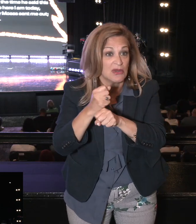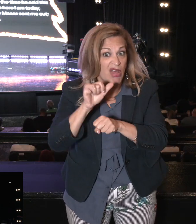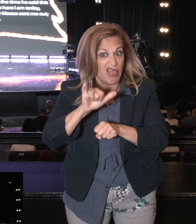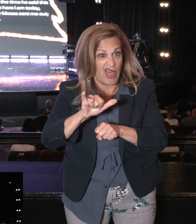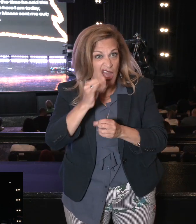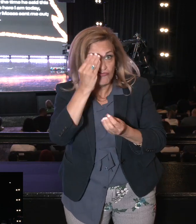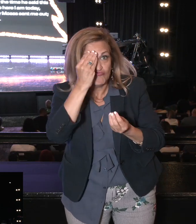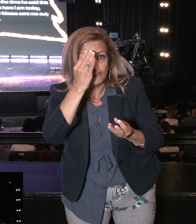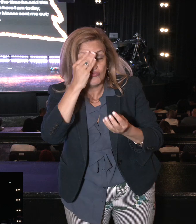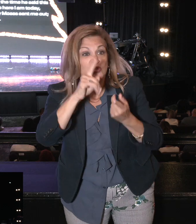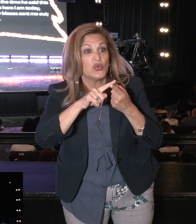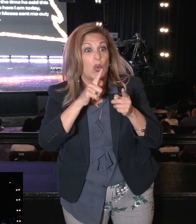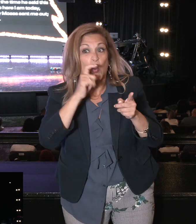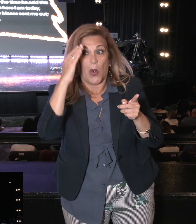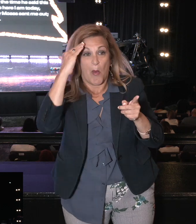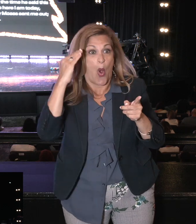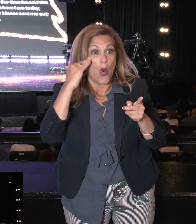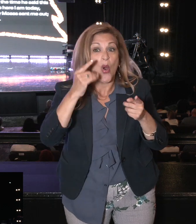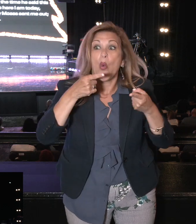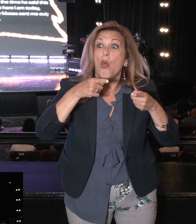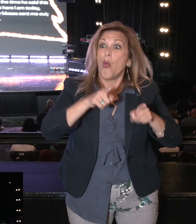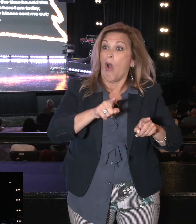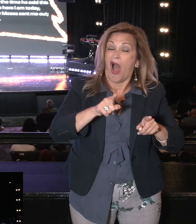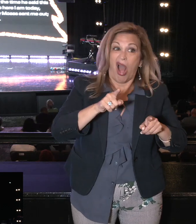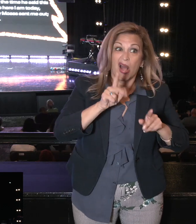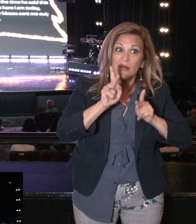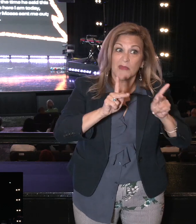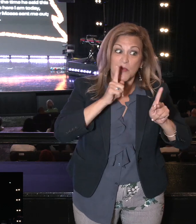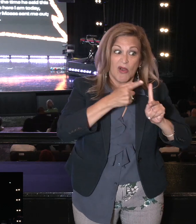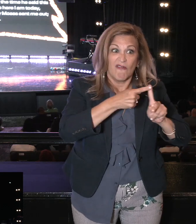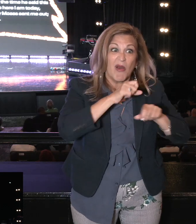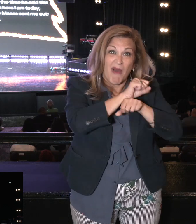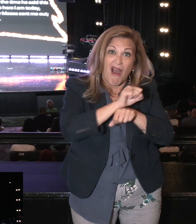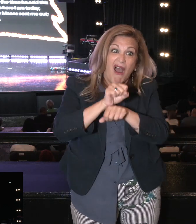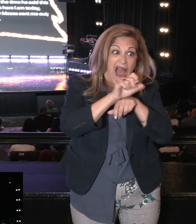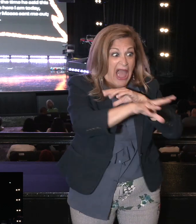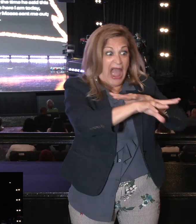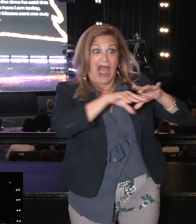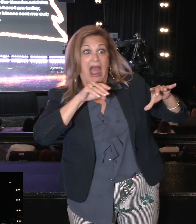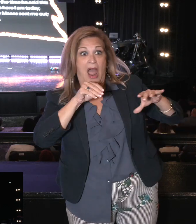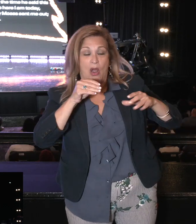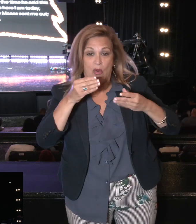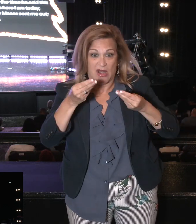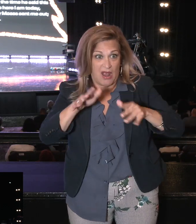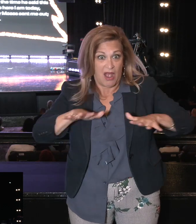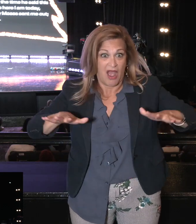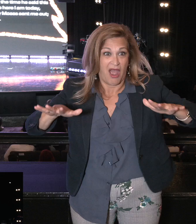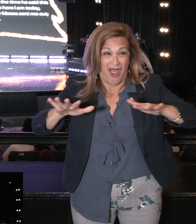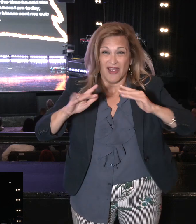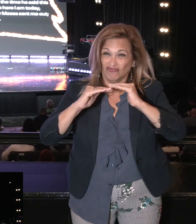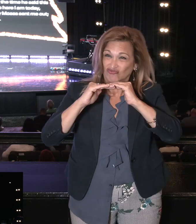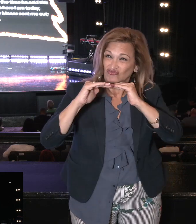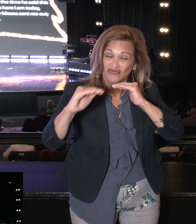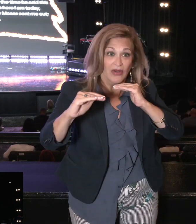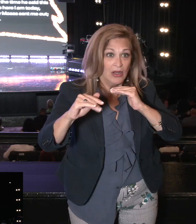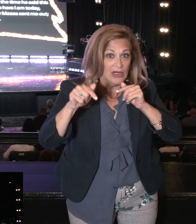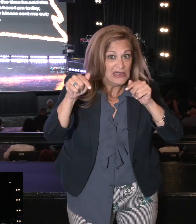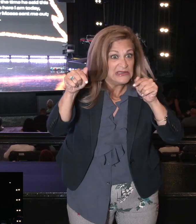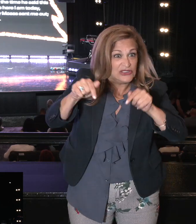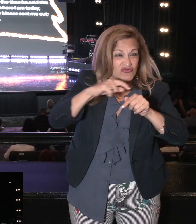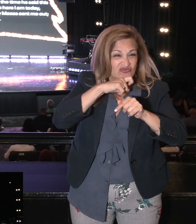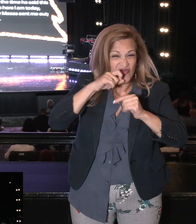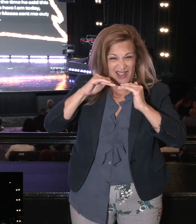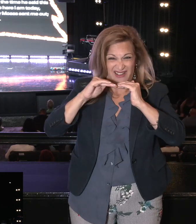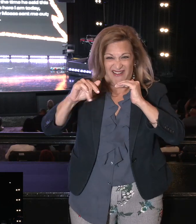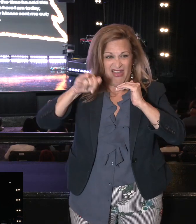while Israel moved about in the wilderness. So here I am today, 85 years young, and I'm still as